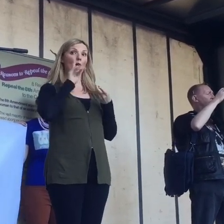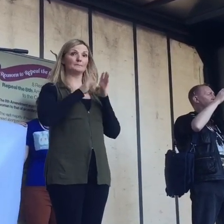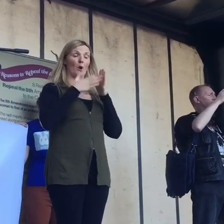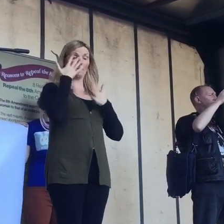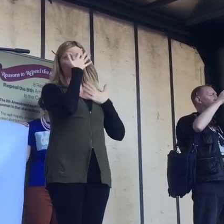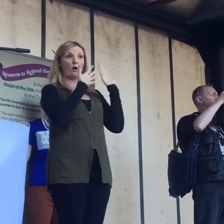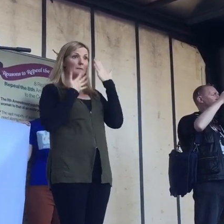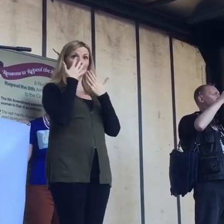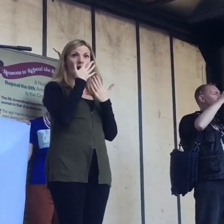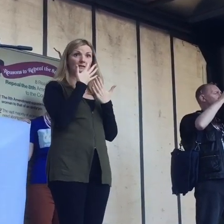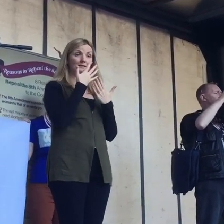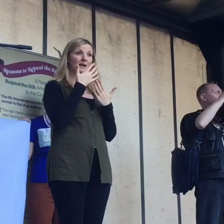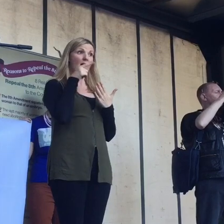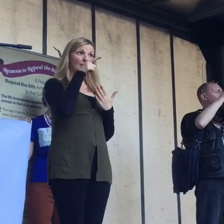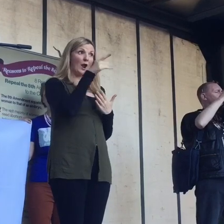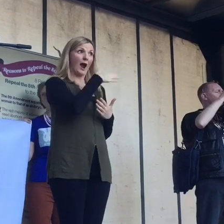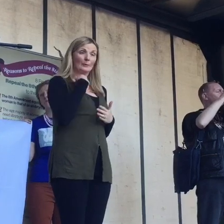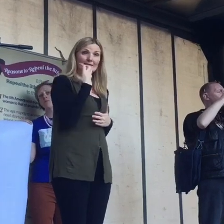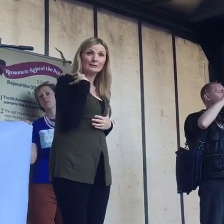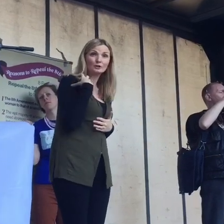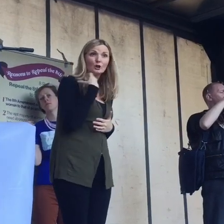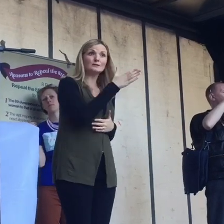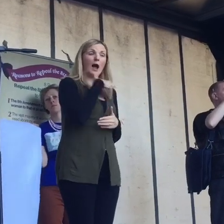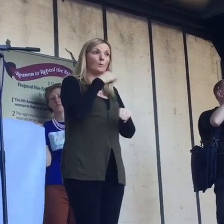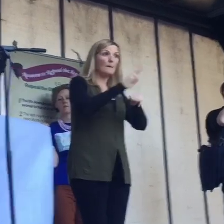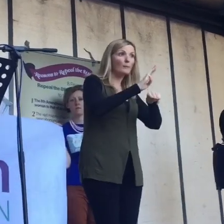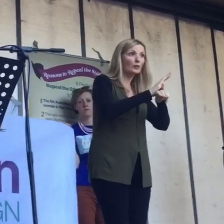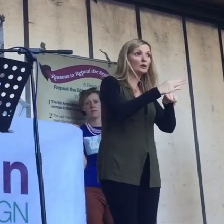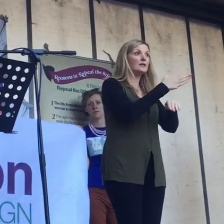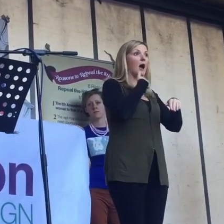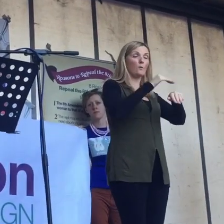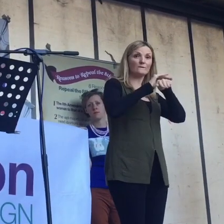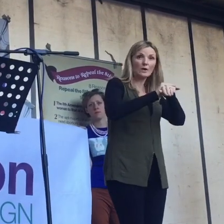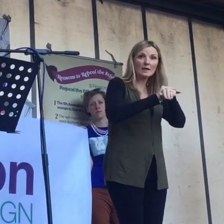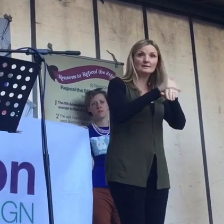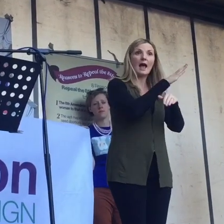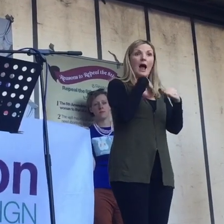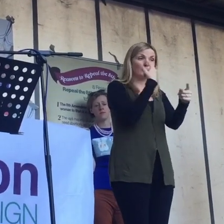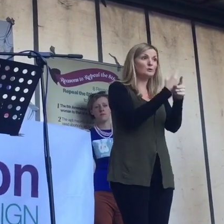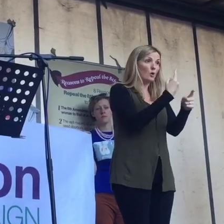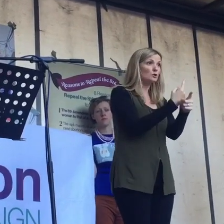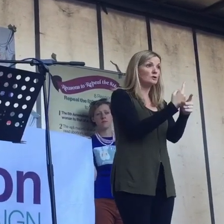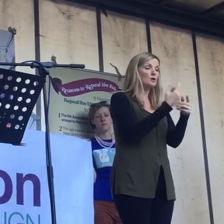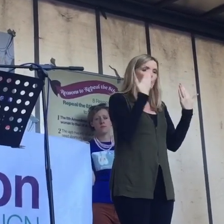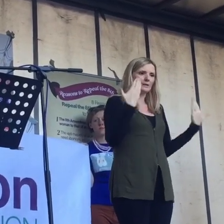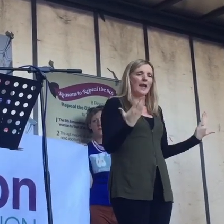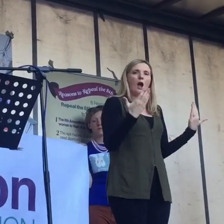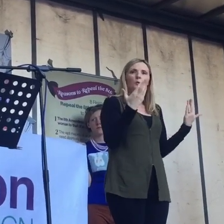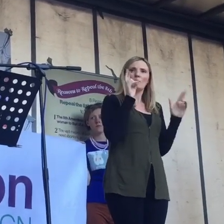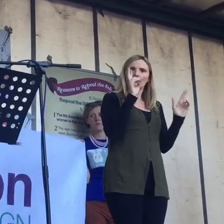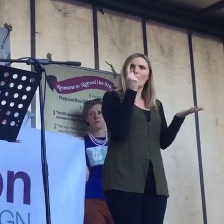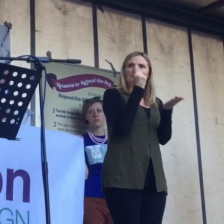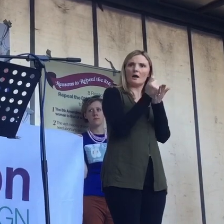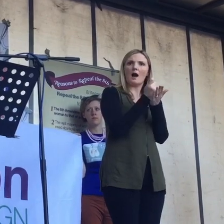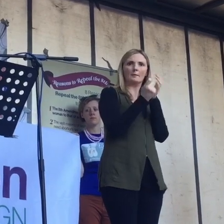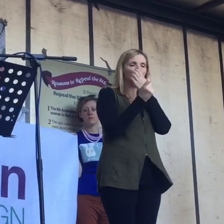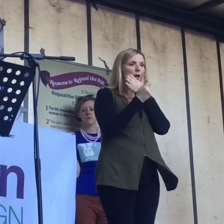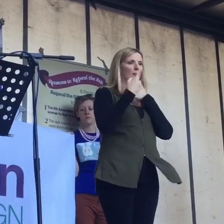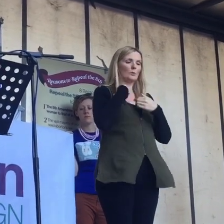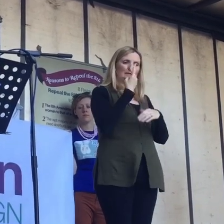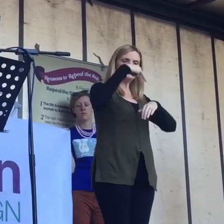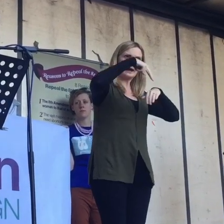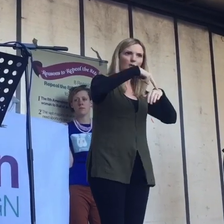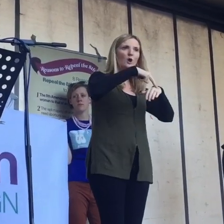Our sisters, our mothers, our friends, our daughters. It's time that we stood finally to demand